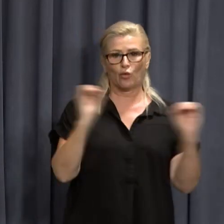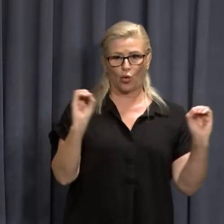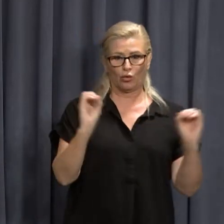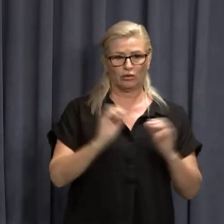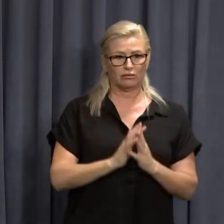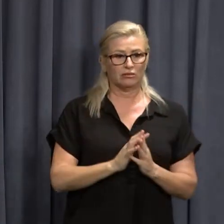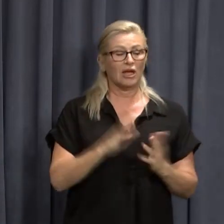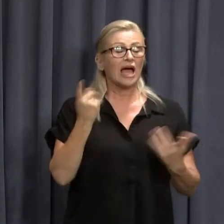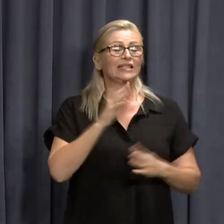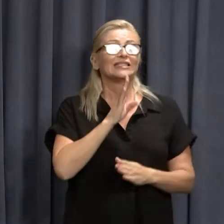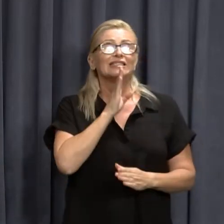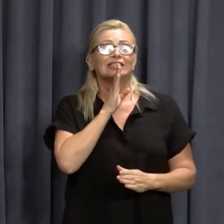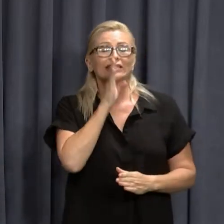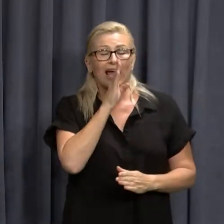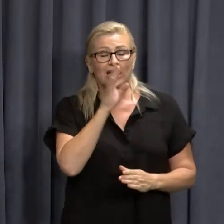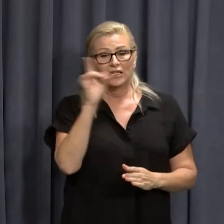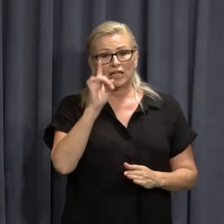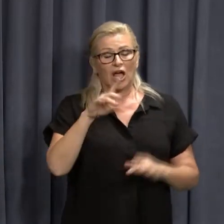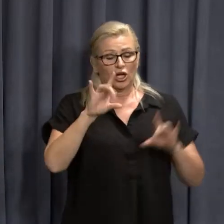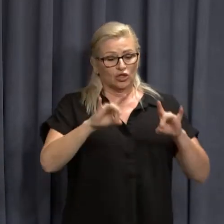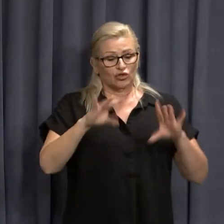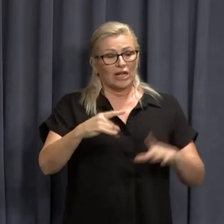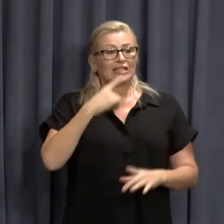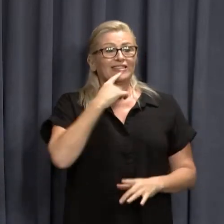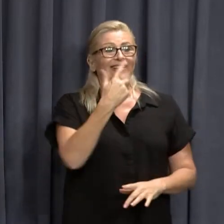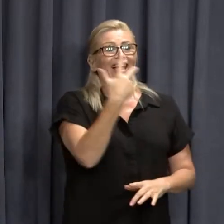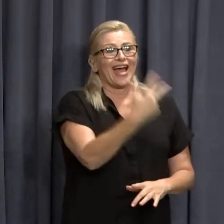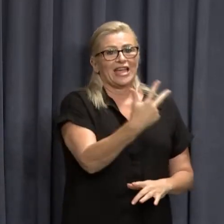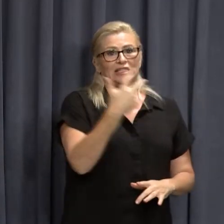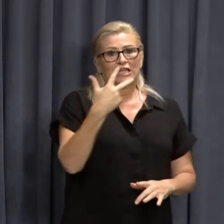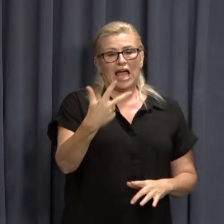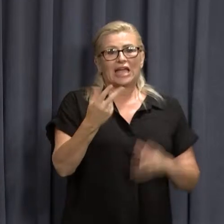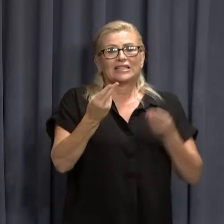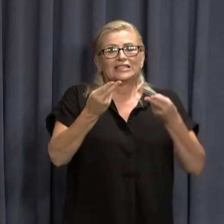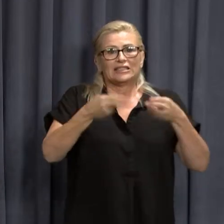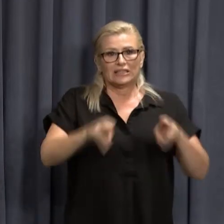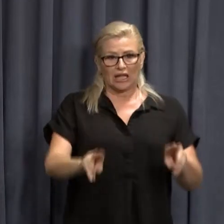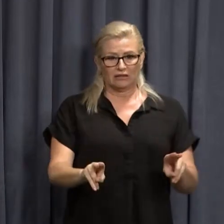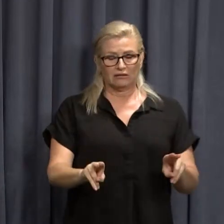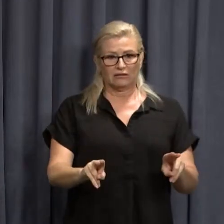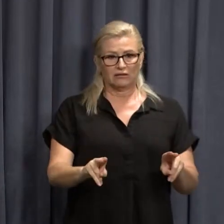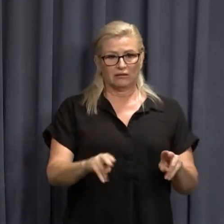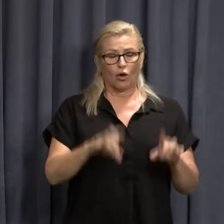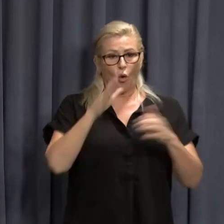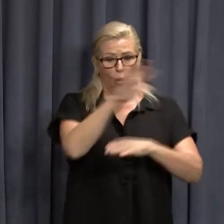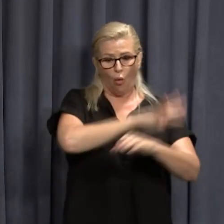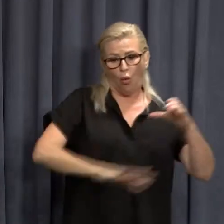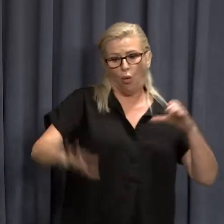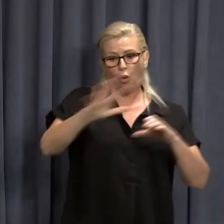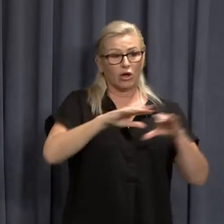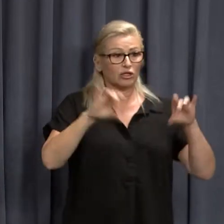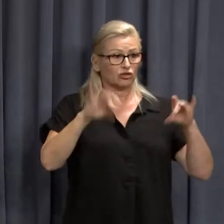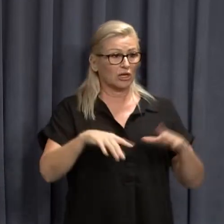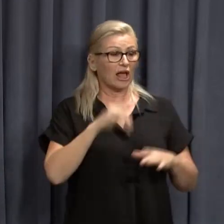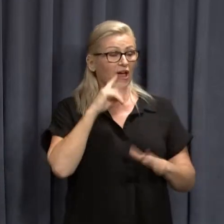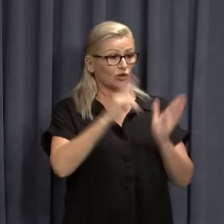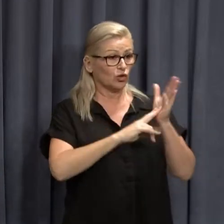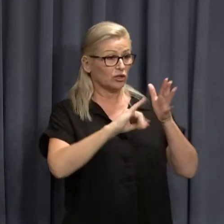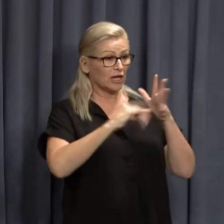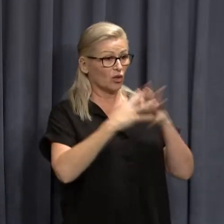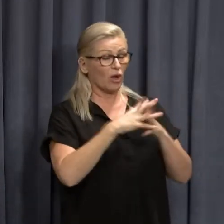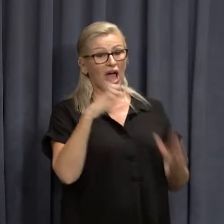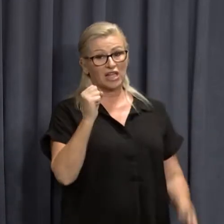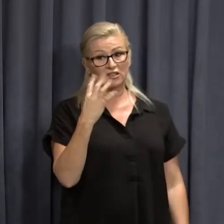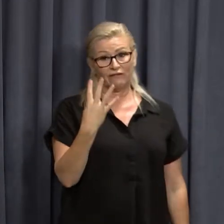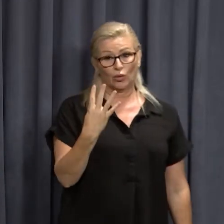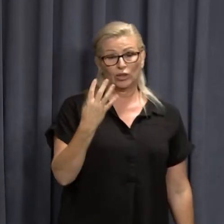today, Australia has reported 88 deaths across the country, including 46 in NSW